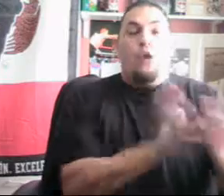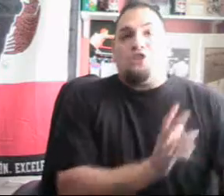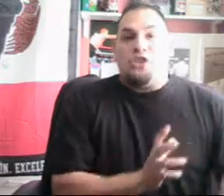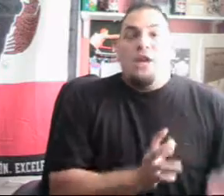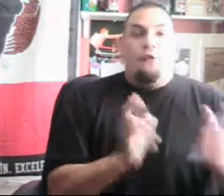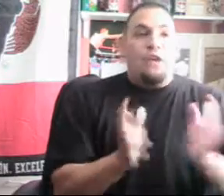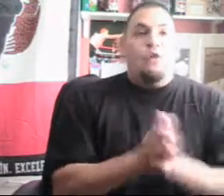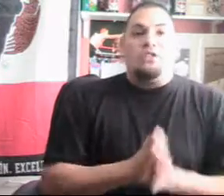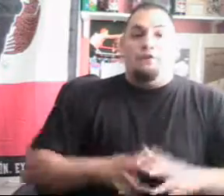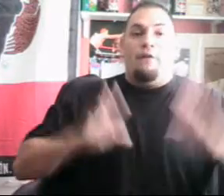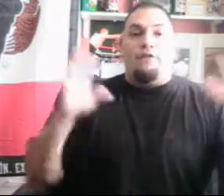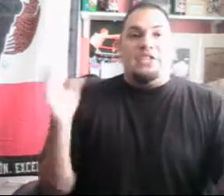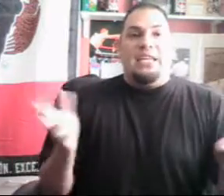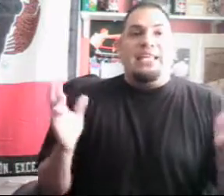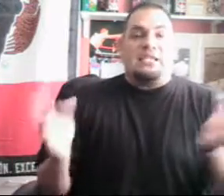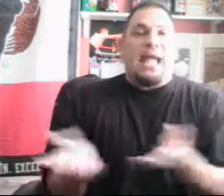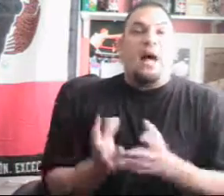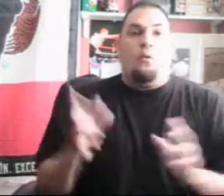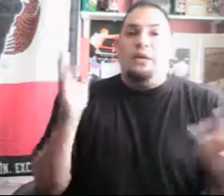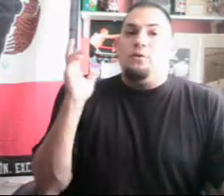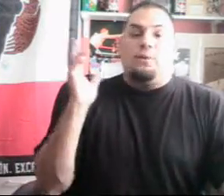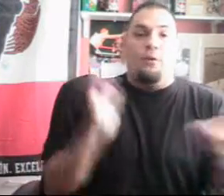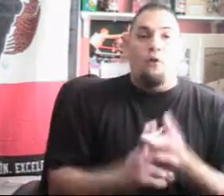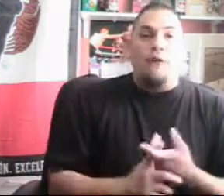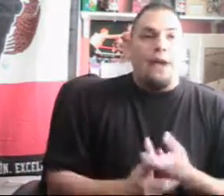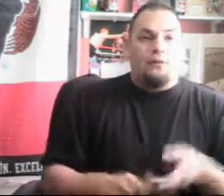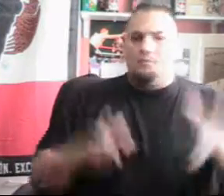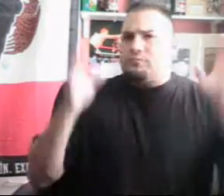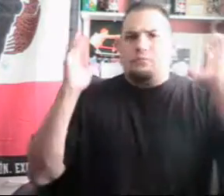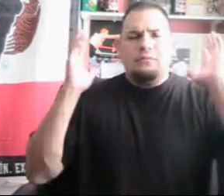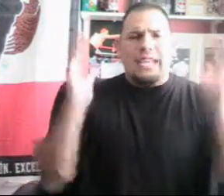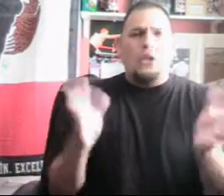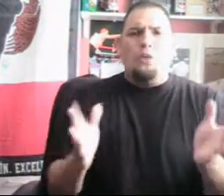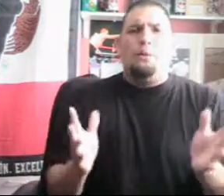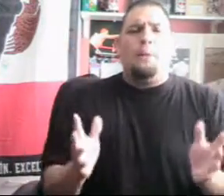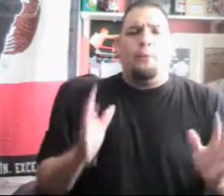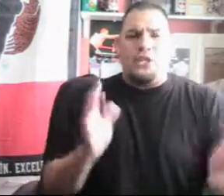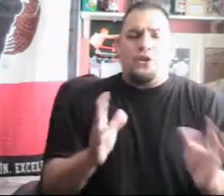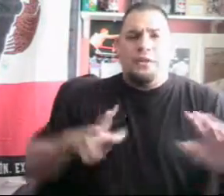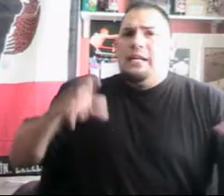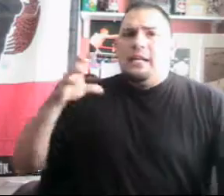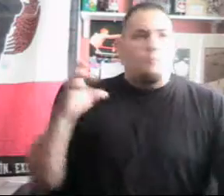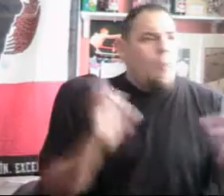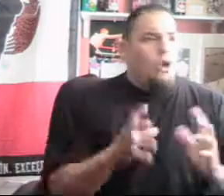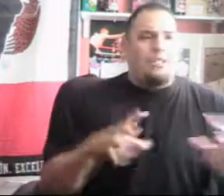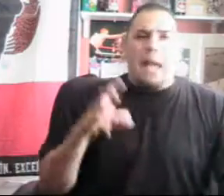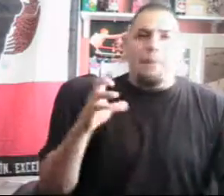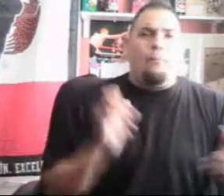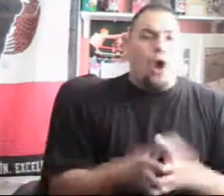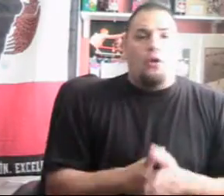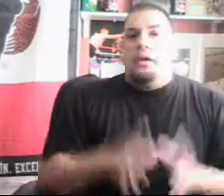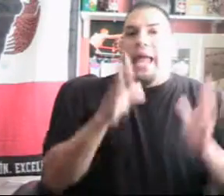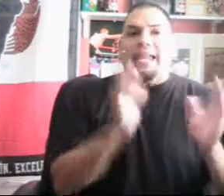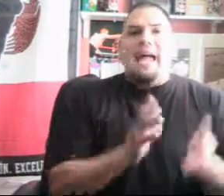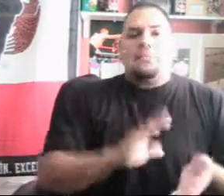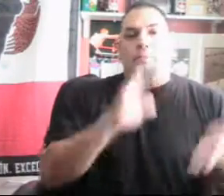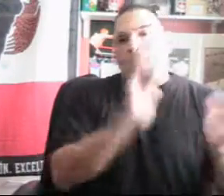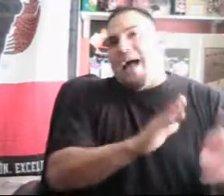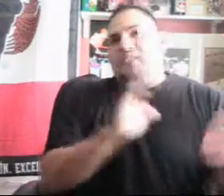Roach. Freddie Roach, if you've ever seen his style when he was a pro fighter, he's always been a pressure mauler type of brawler. And that's been passed